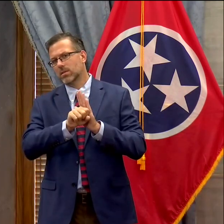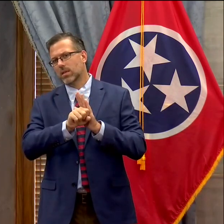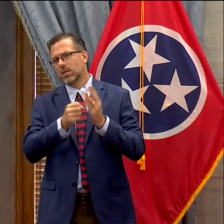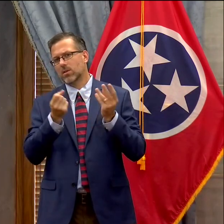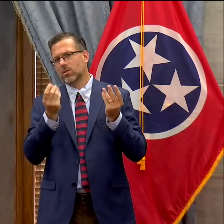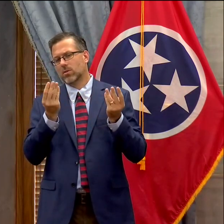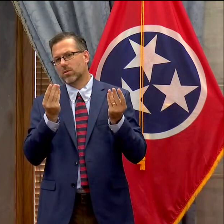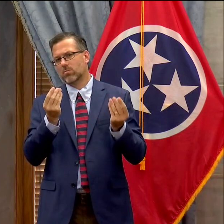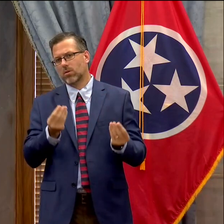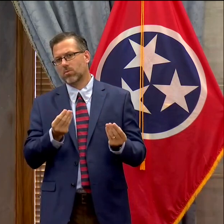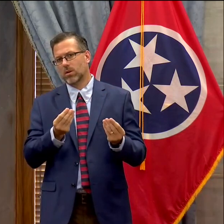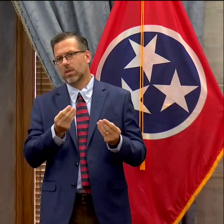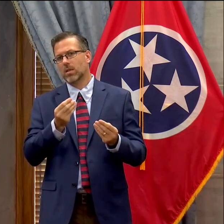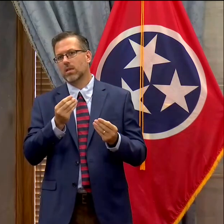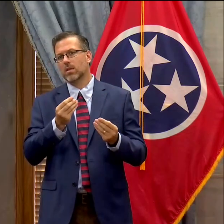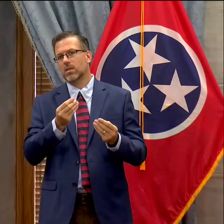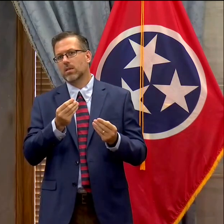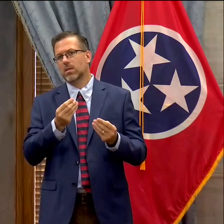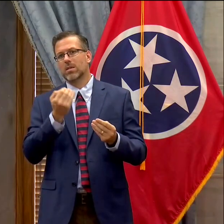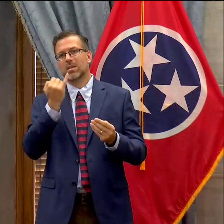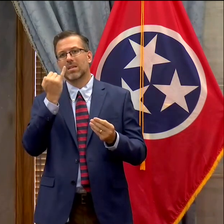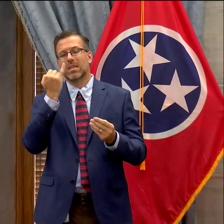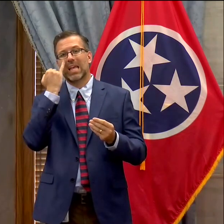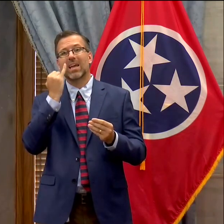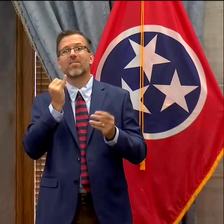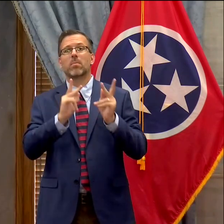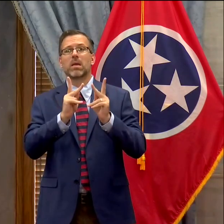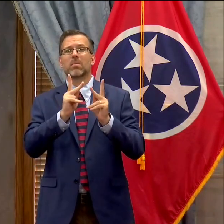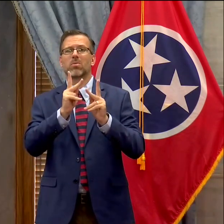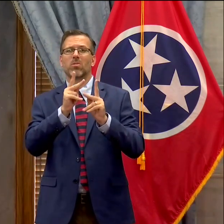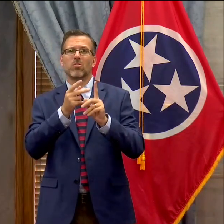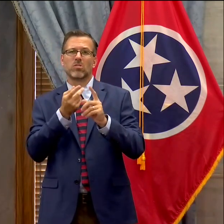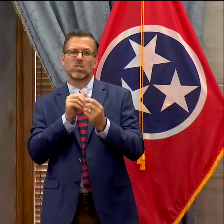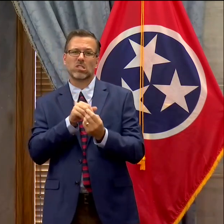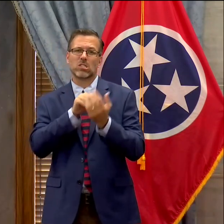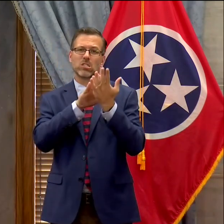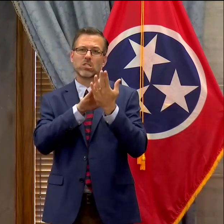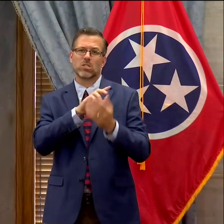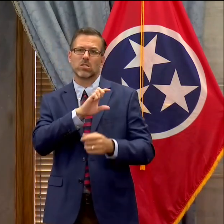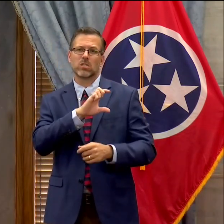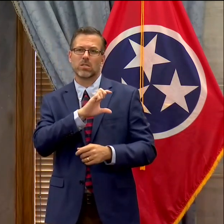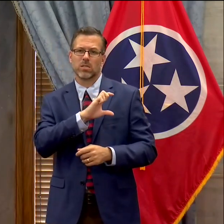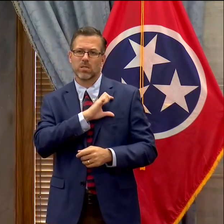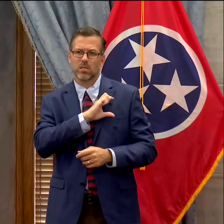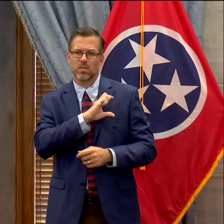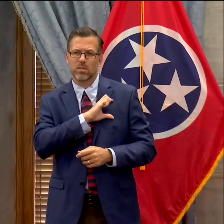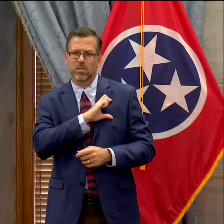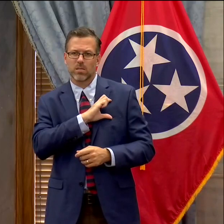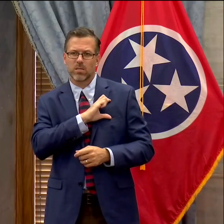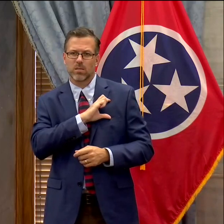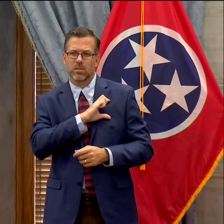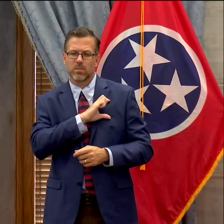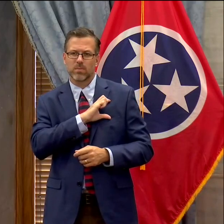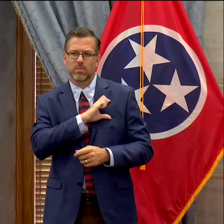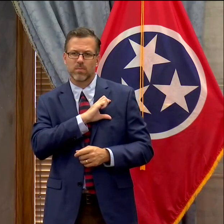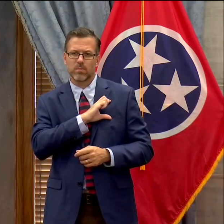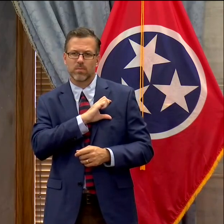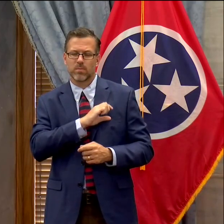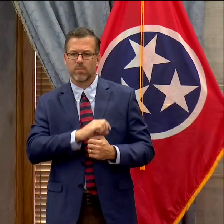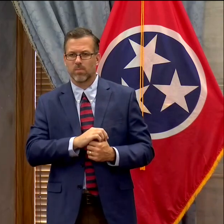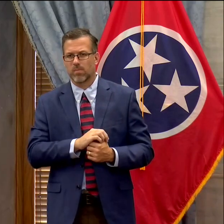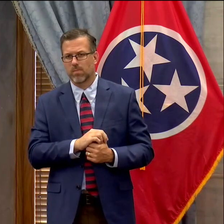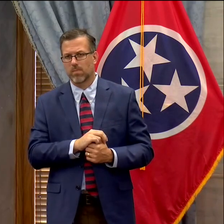for assault offenses against law enforcement officers. The TBI has reported a 29% increase in assault related offenses